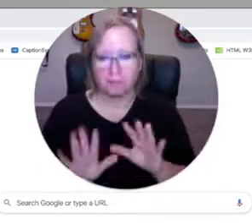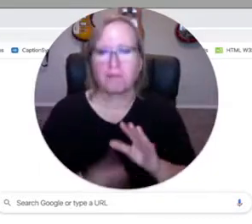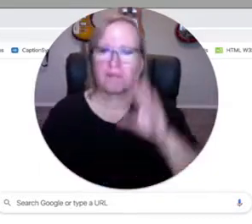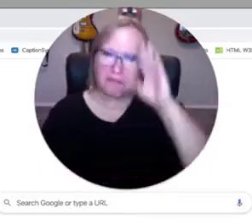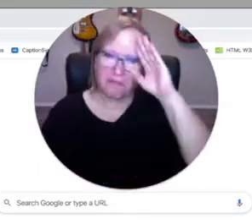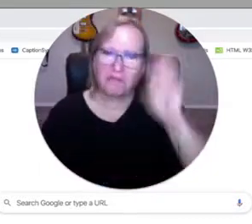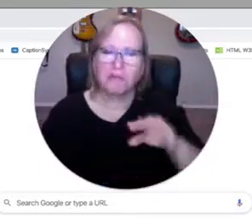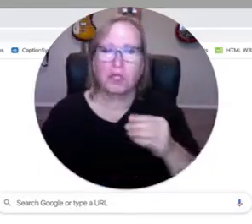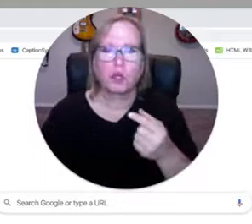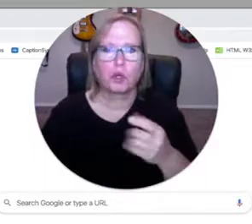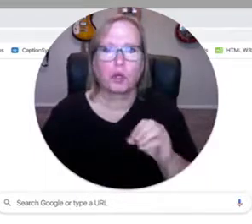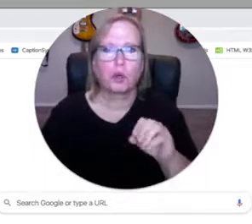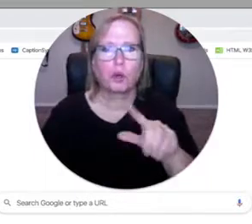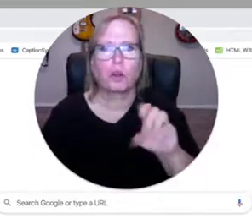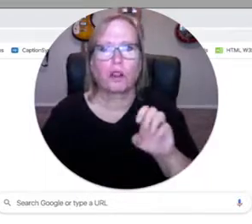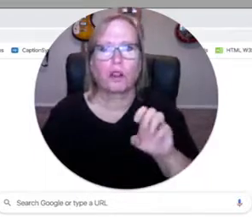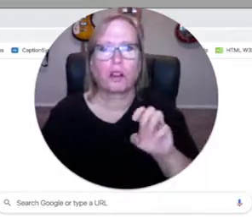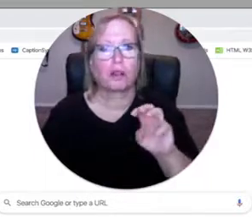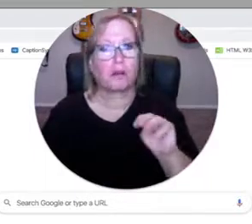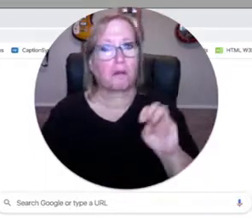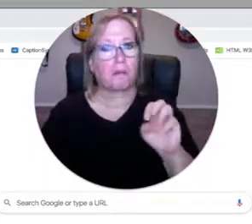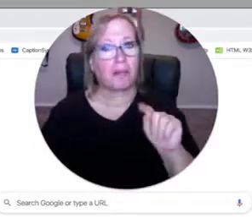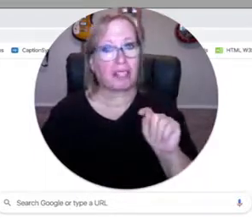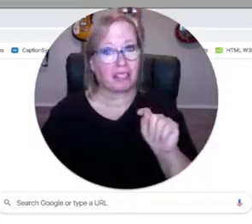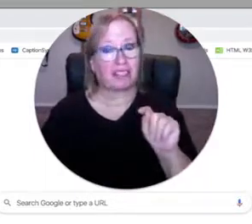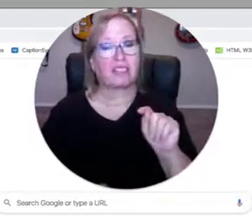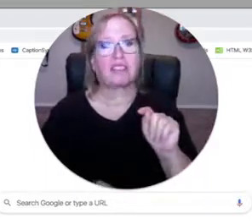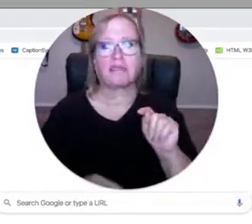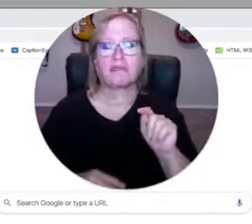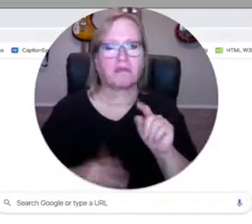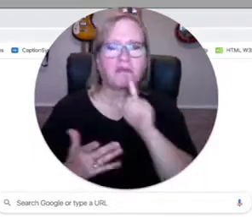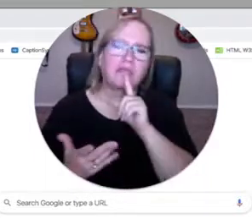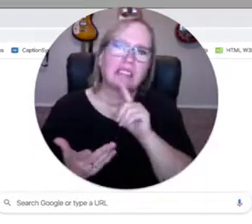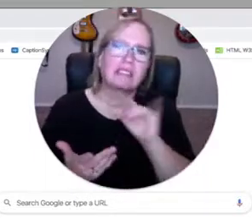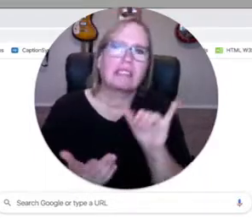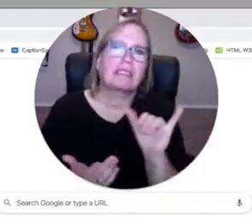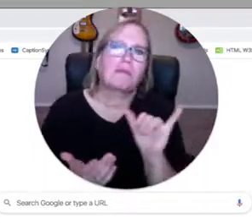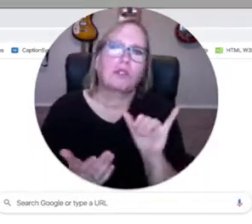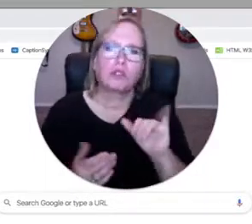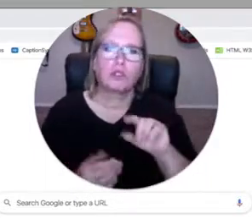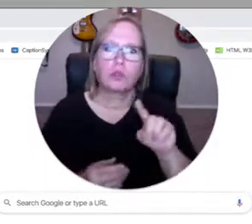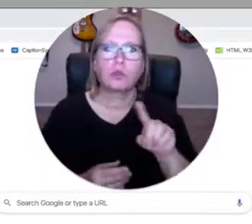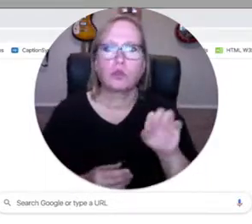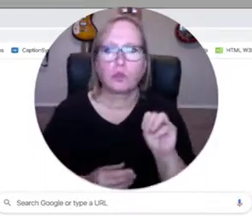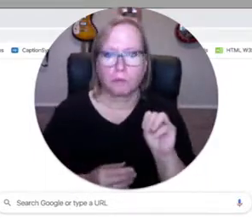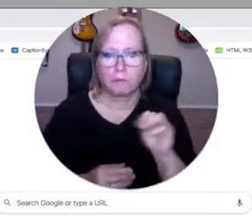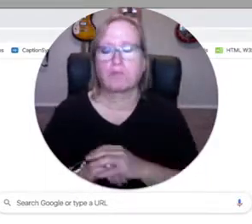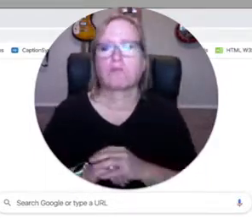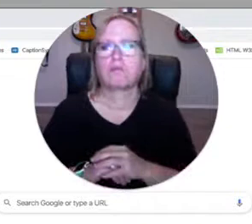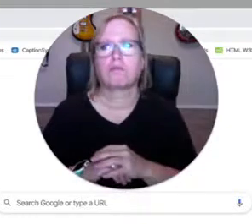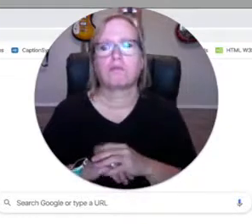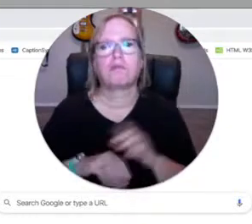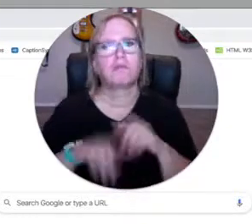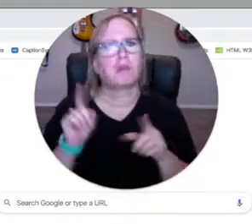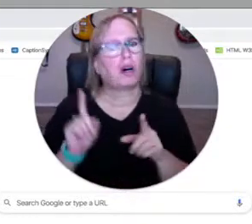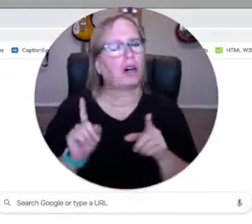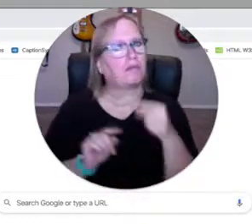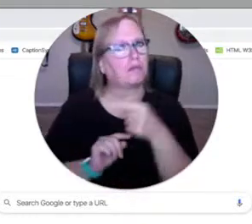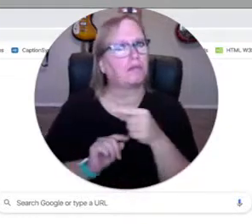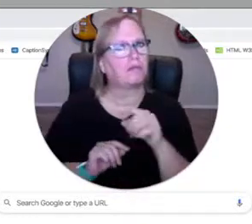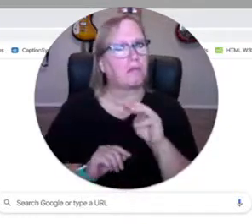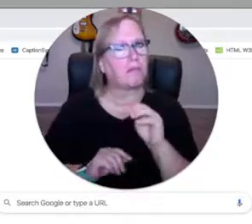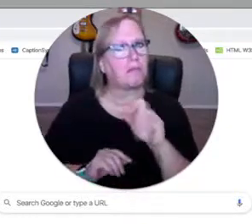cool and it's perfect for what we're doing. So you guys know Google Meet. It's very similar to Zoom,